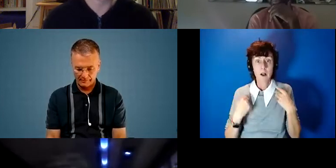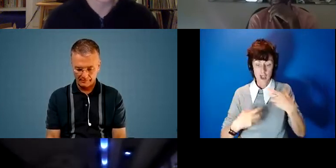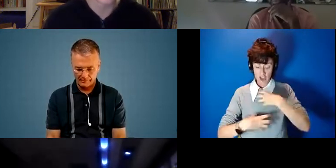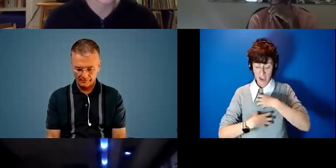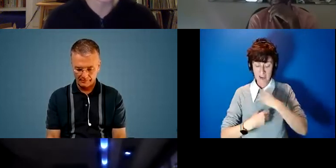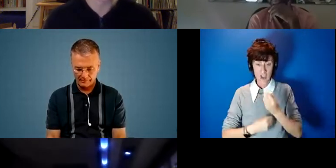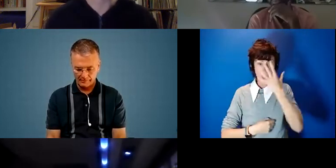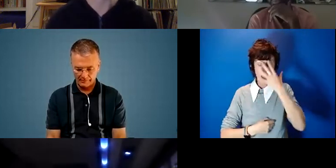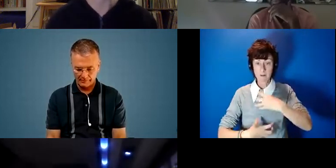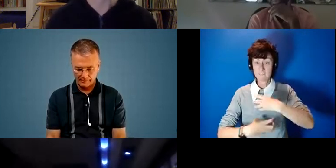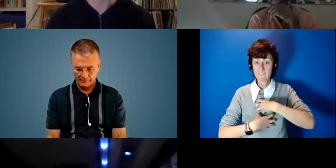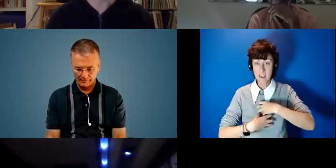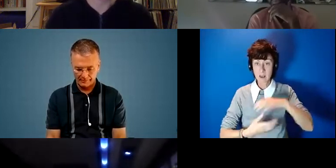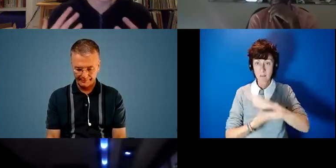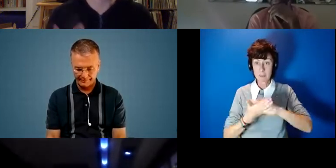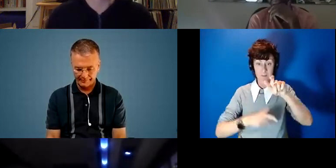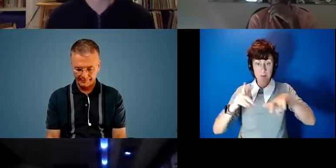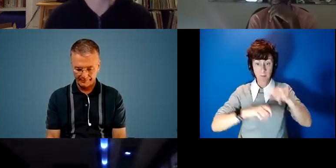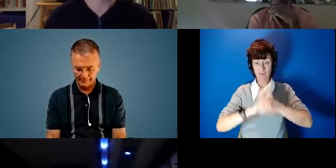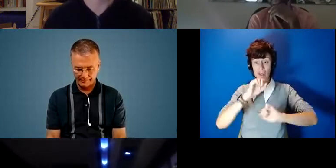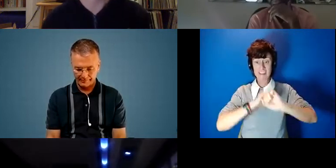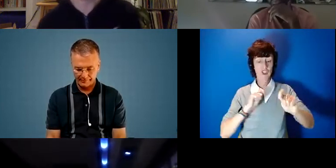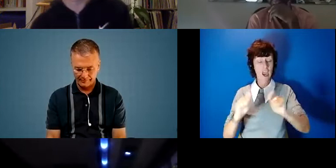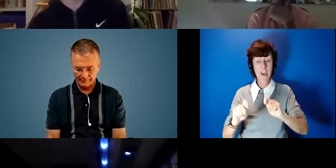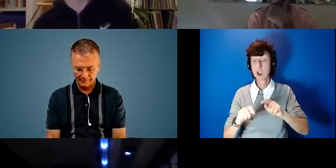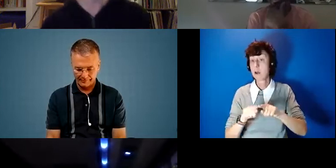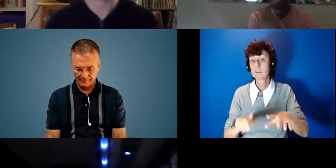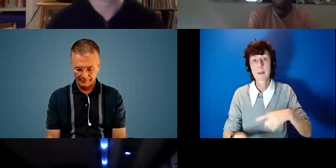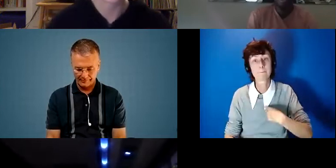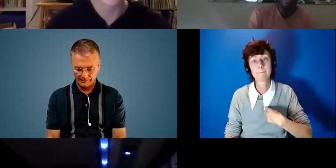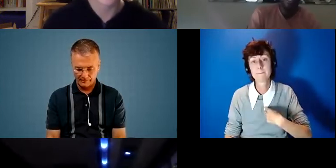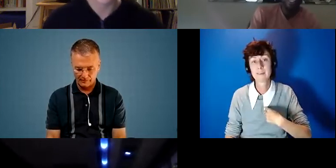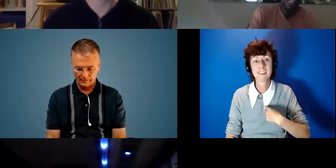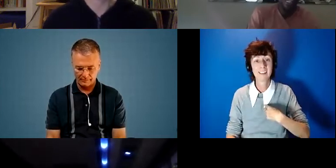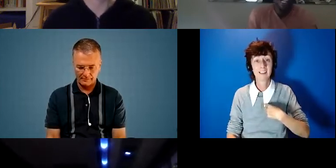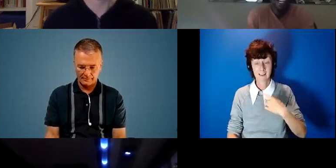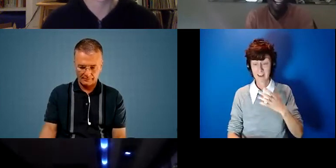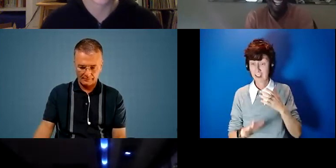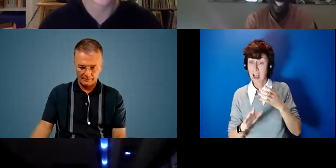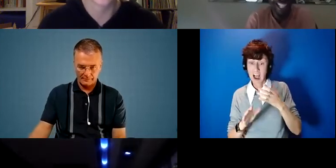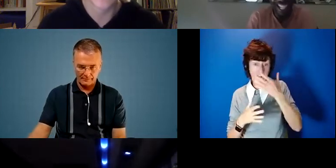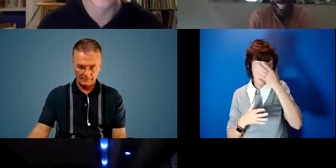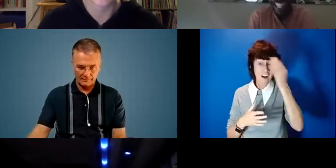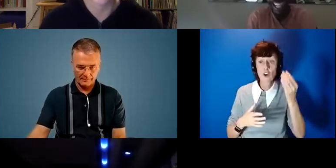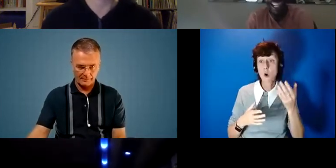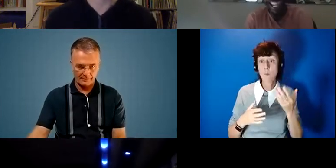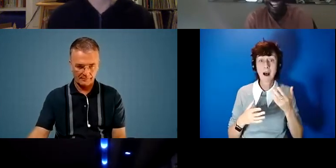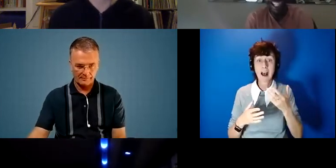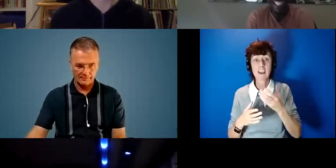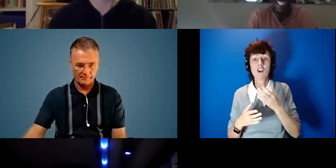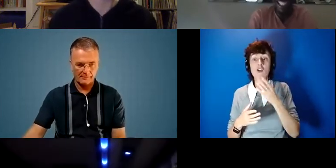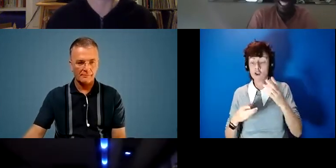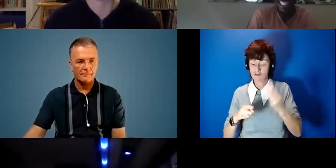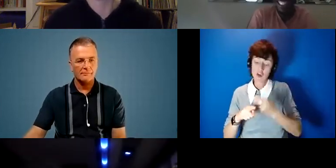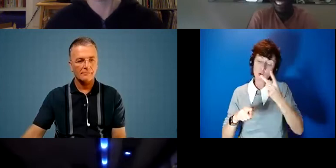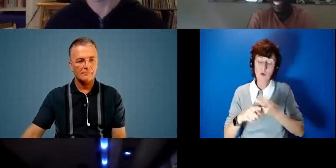together which makes people resist change for sure i know i do as well i'm like oh god i can i go into work with i forgot my reusable coffee cup this morning is